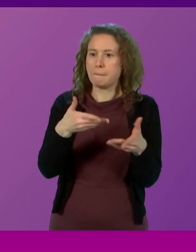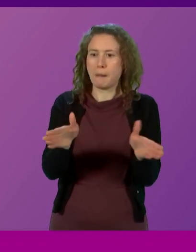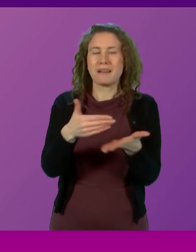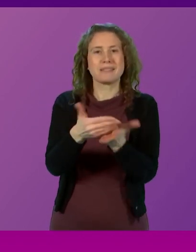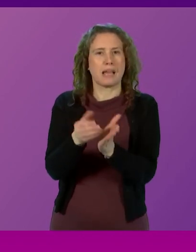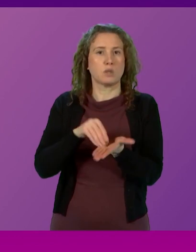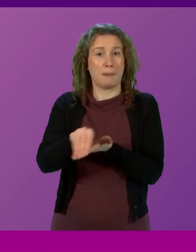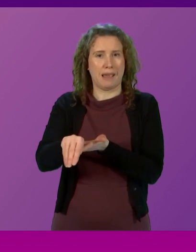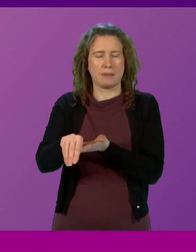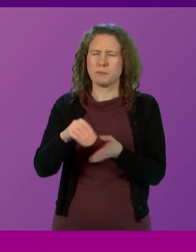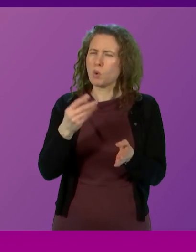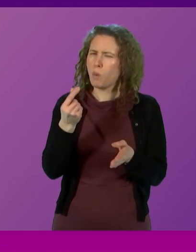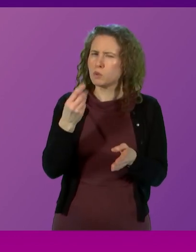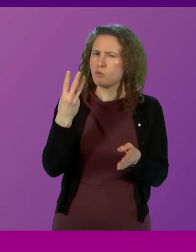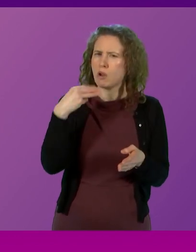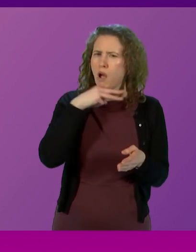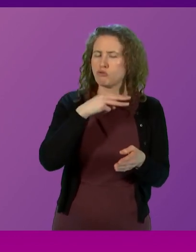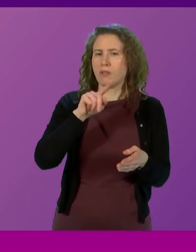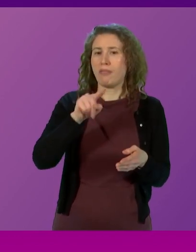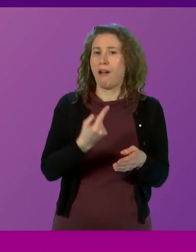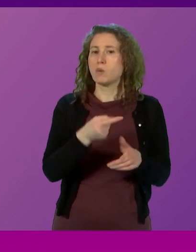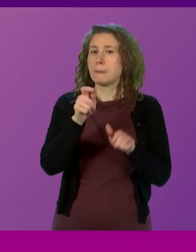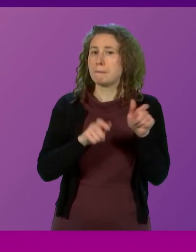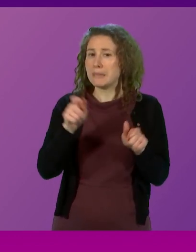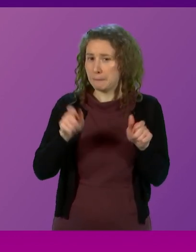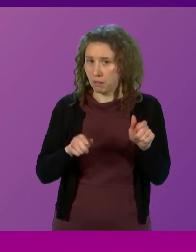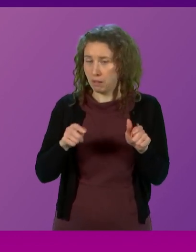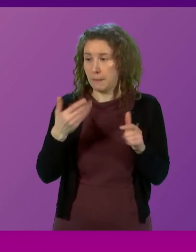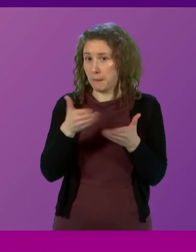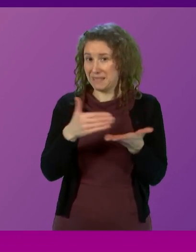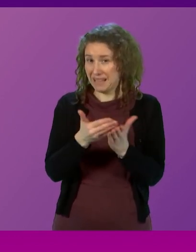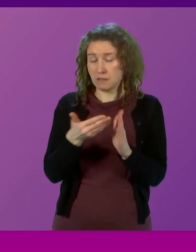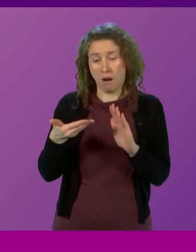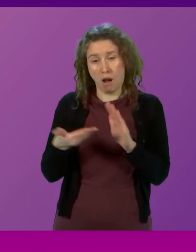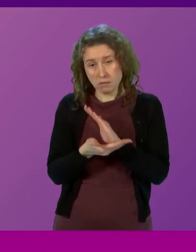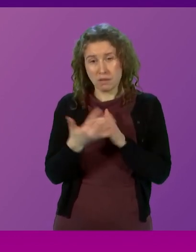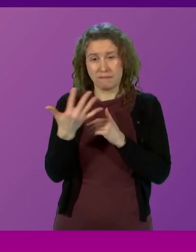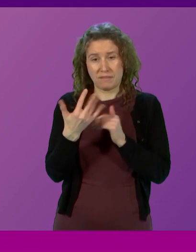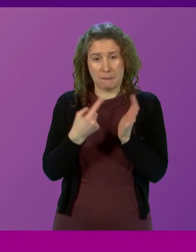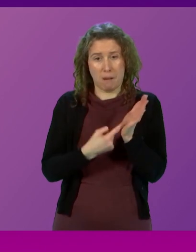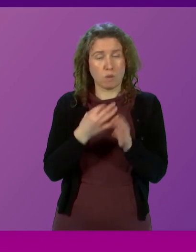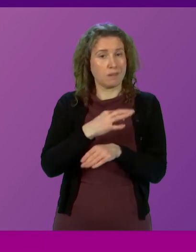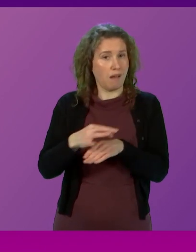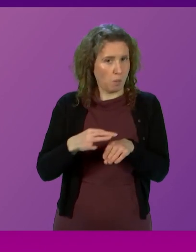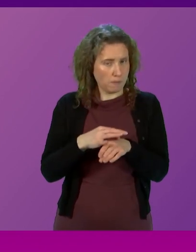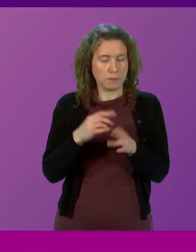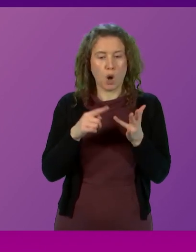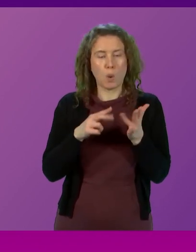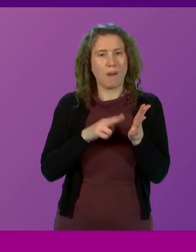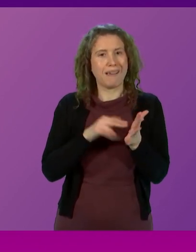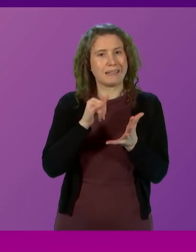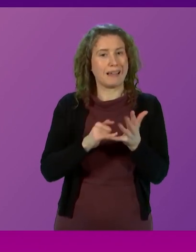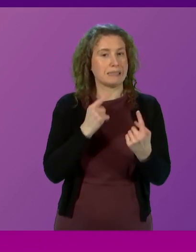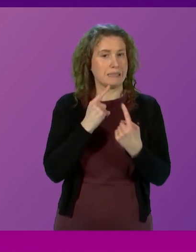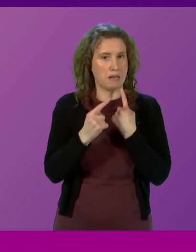and there are almost 300,000 people in the public sector on less than £15 an hour. ONS data is